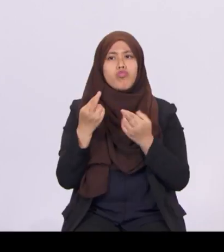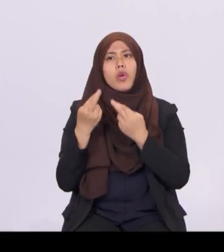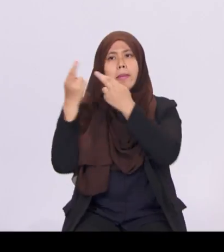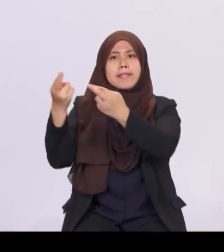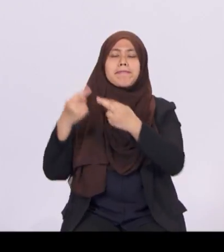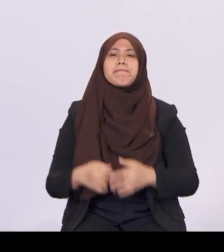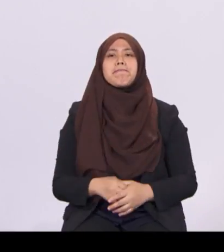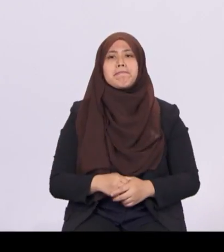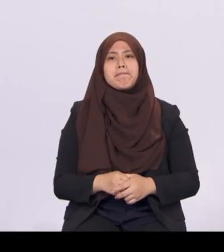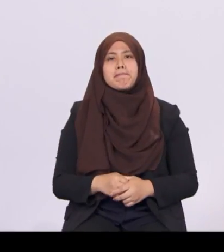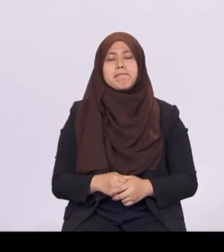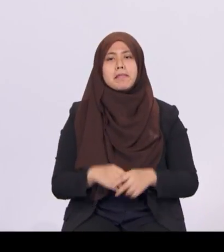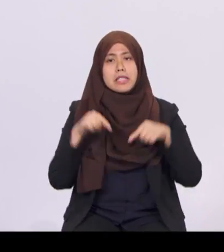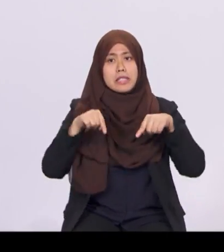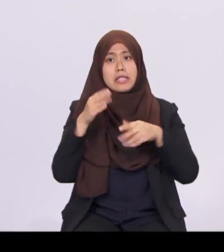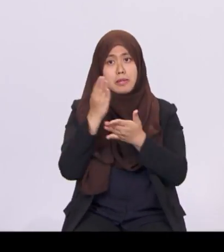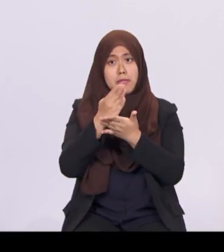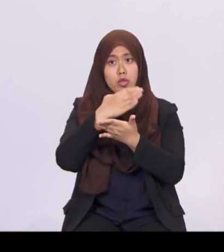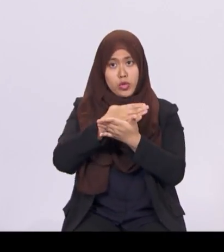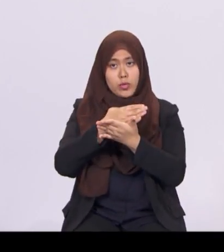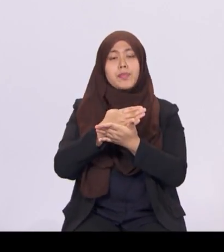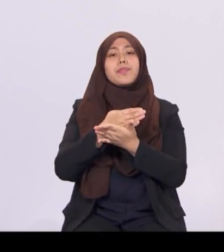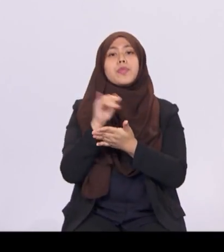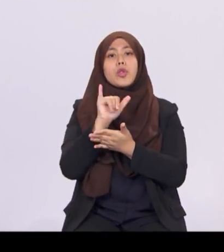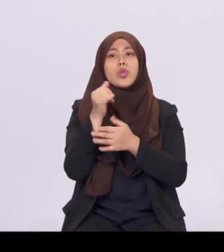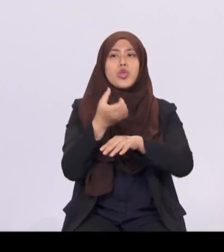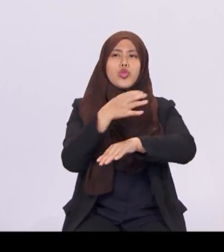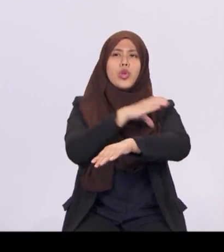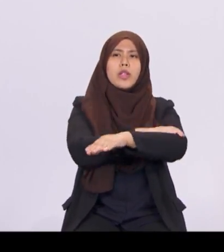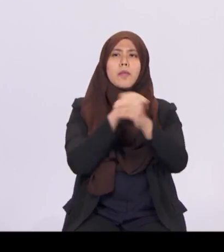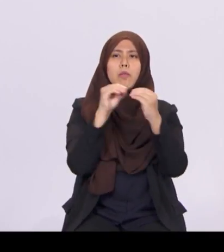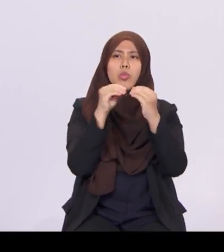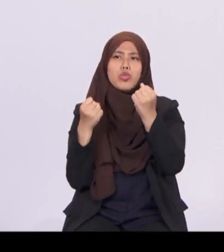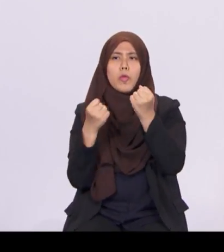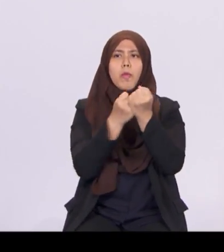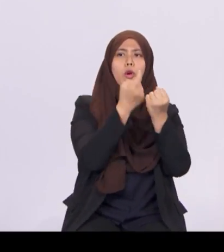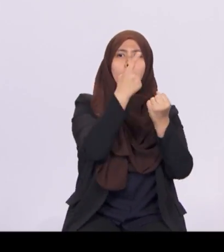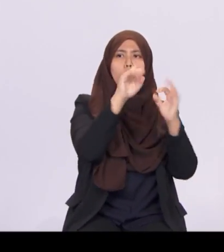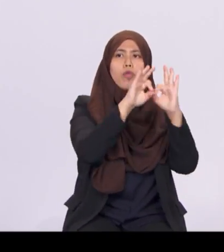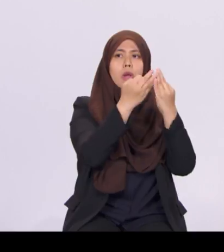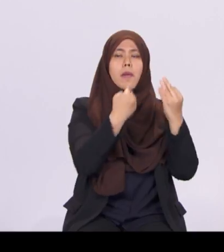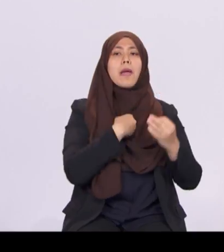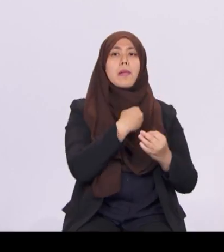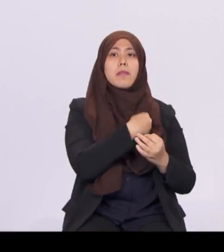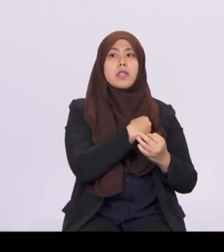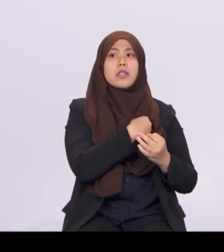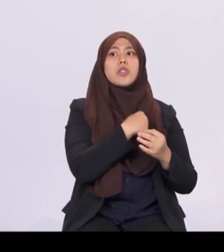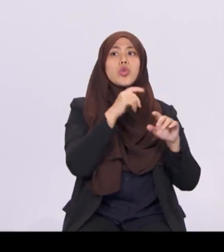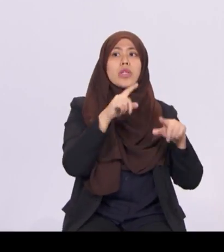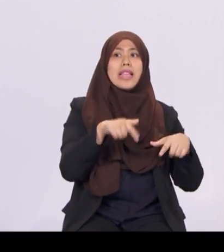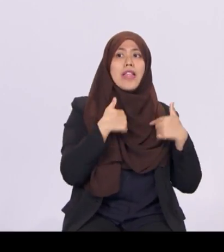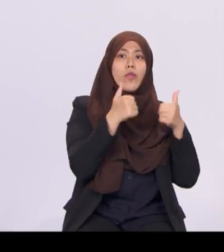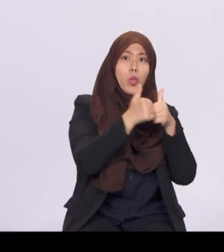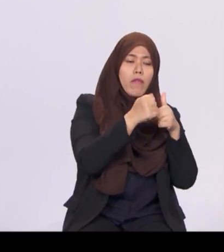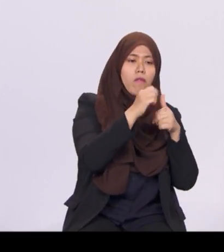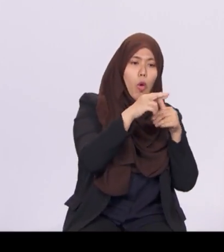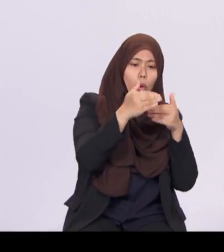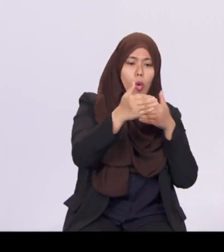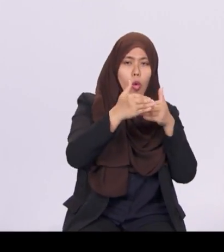This budget will also strengthen support for family members to live with or near each other.